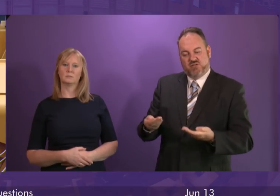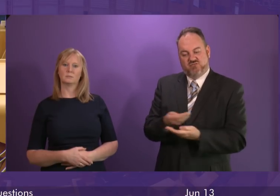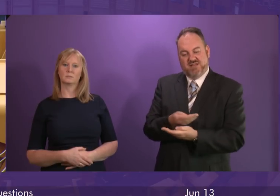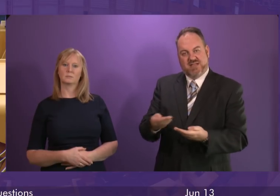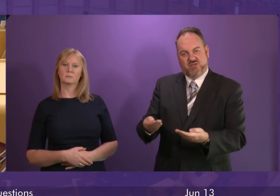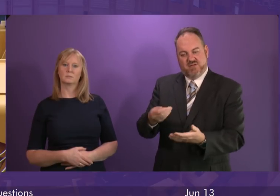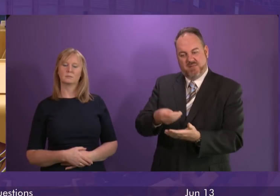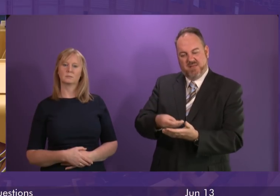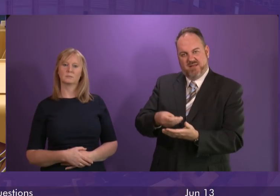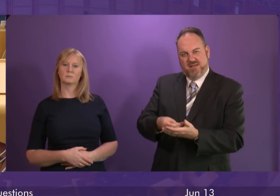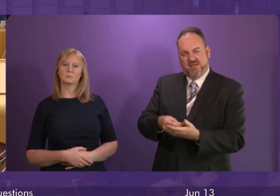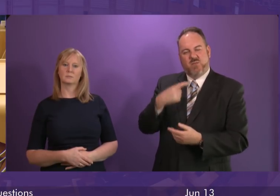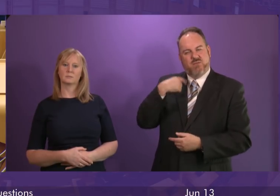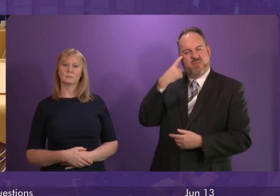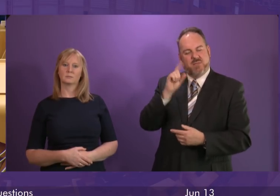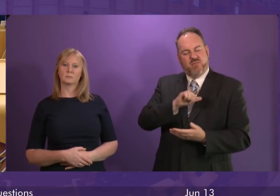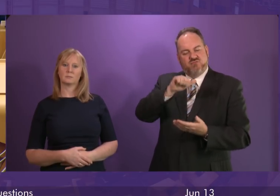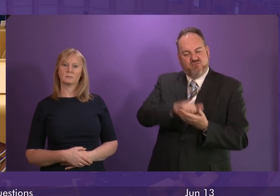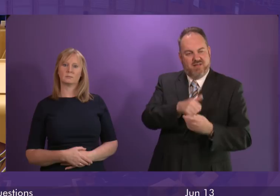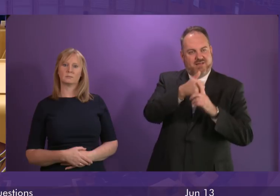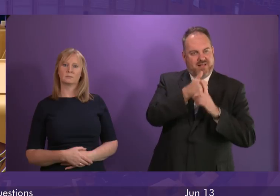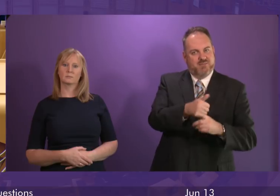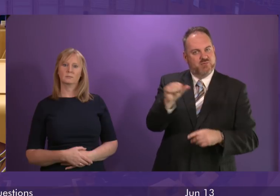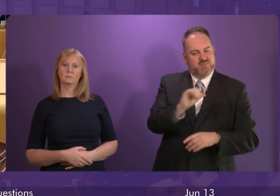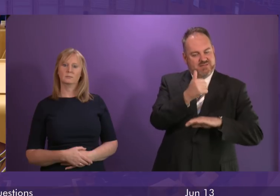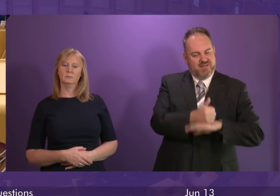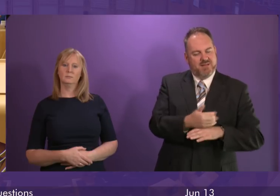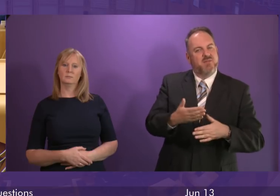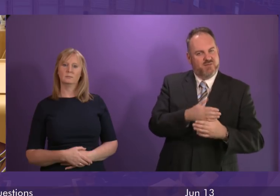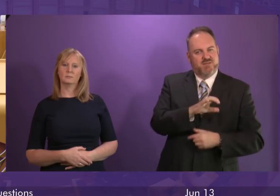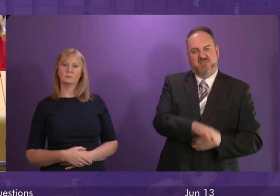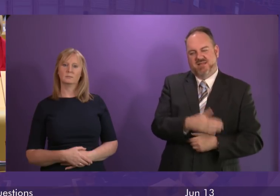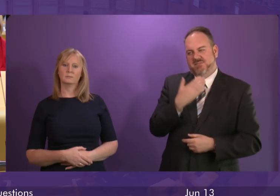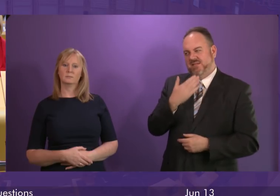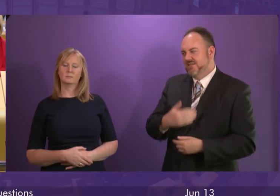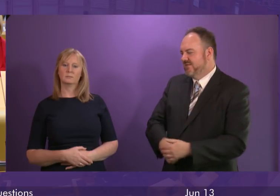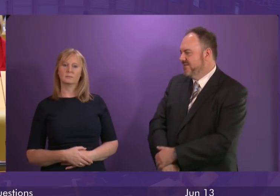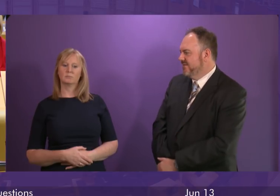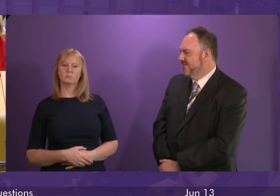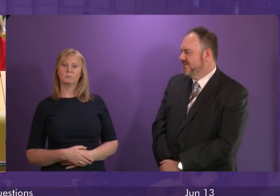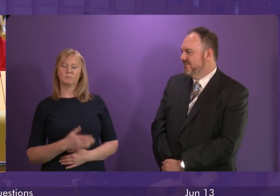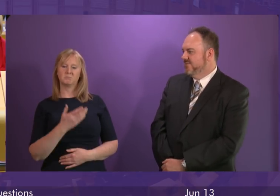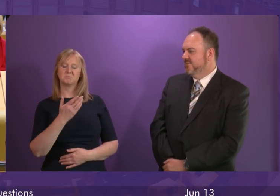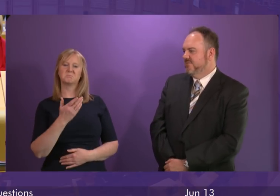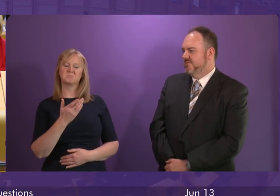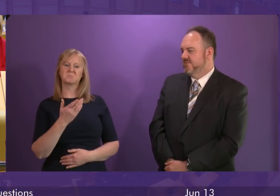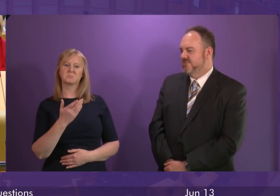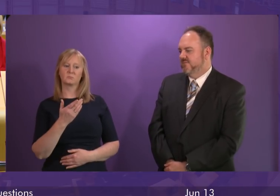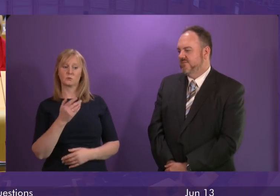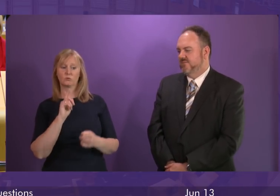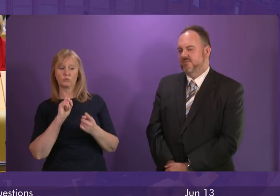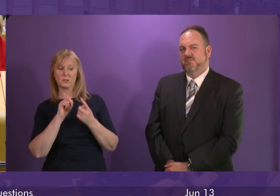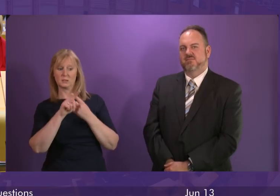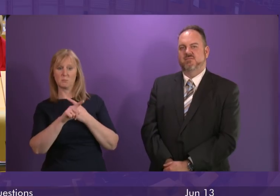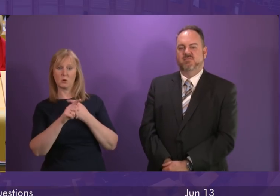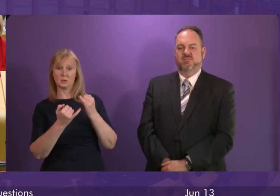to ensure that the right help is available for businesses in these very difficult times? First Minister. Well firstly in response to